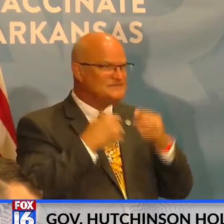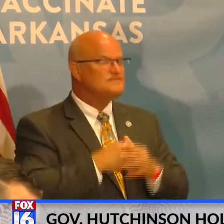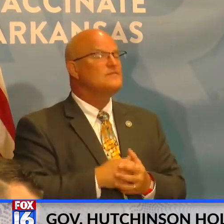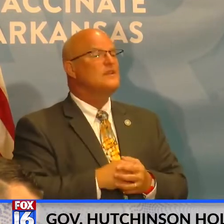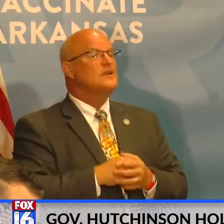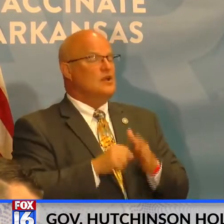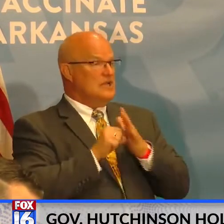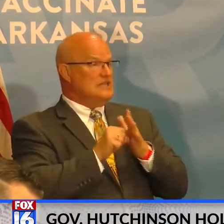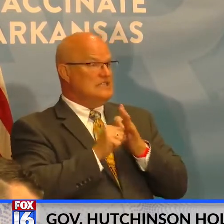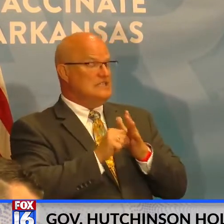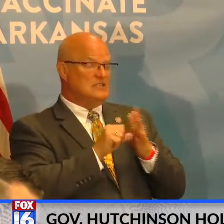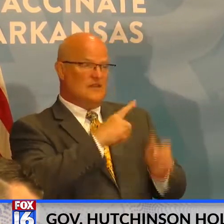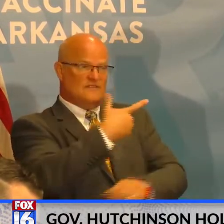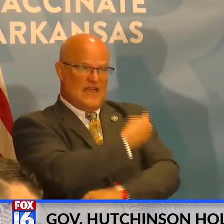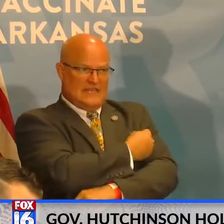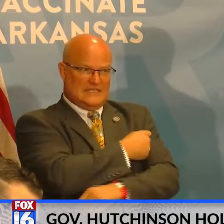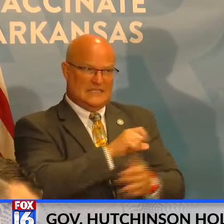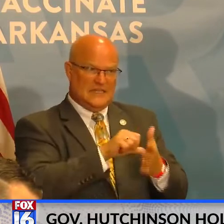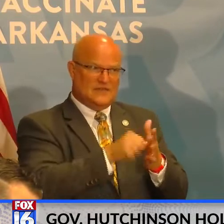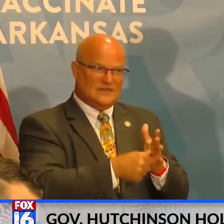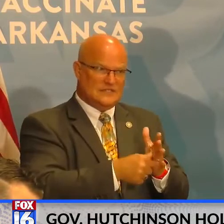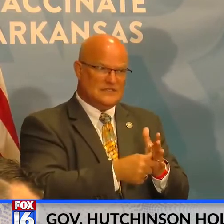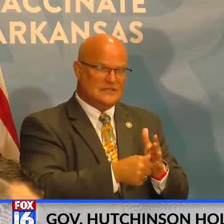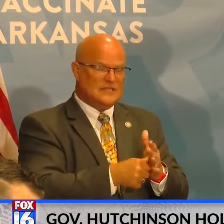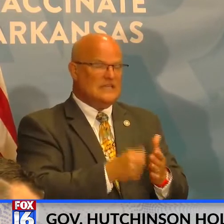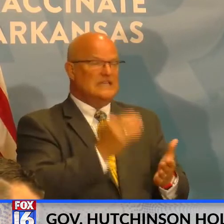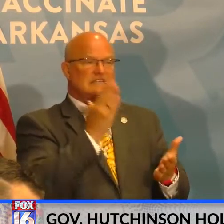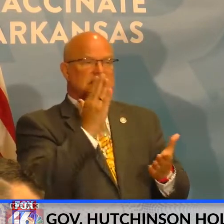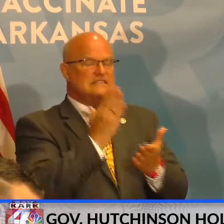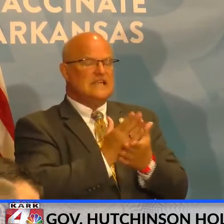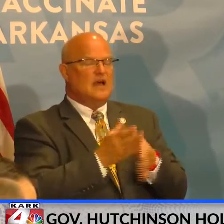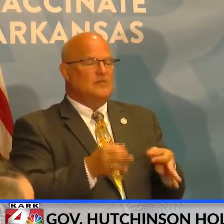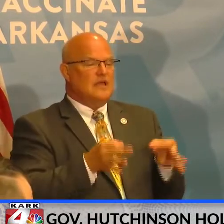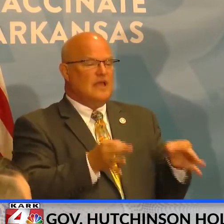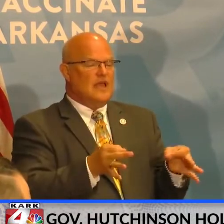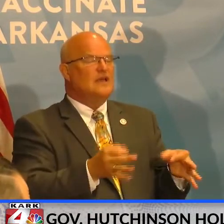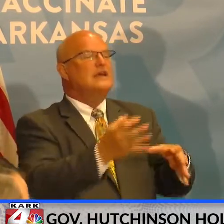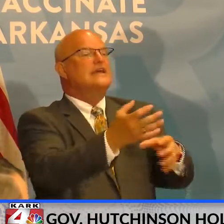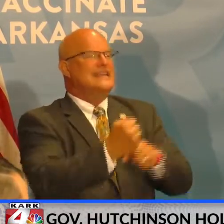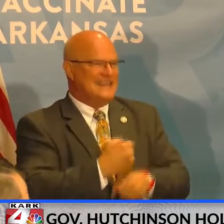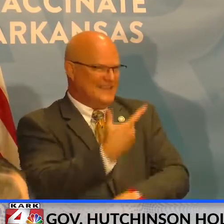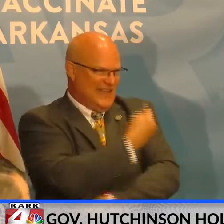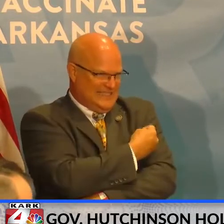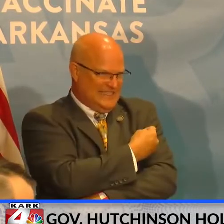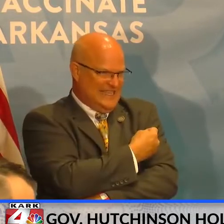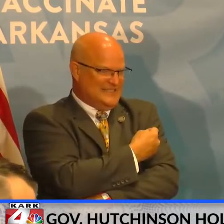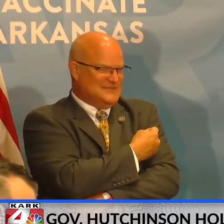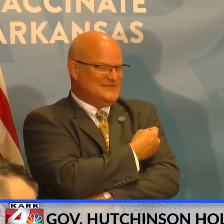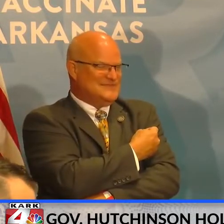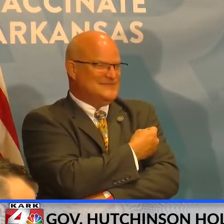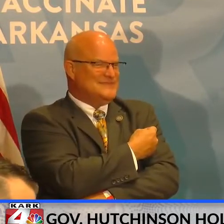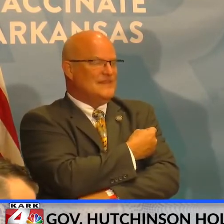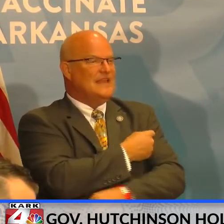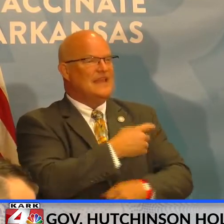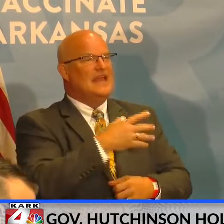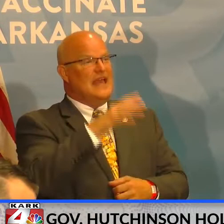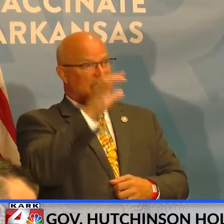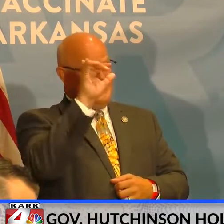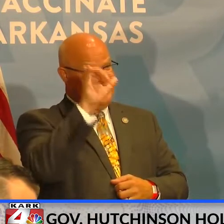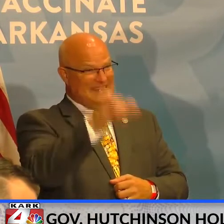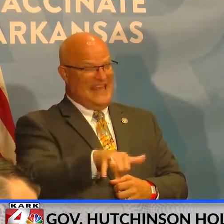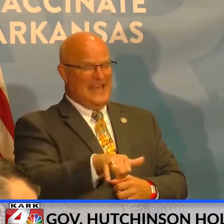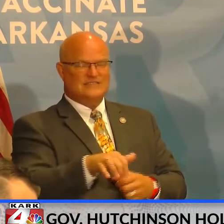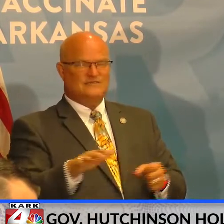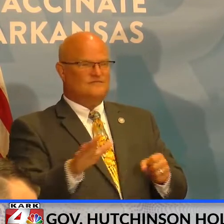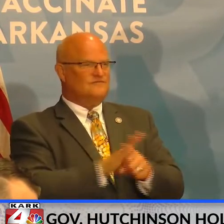our vaccination emphasis with stop the hesitation, get the vaccination campaign and that is in